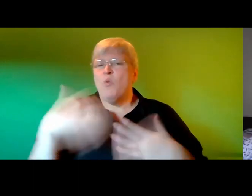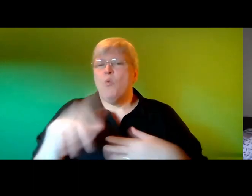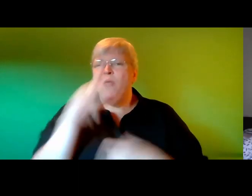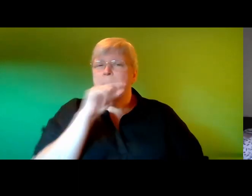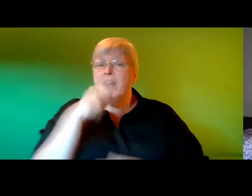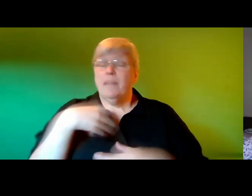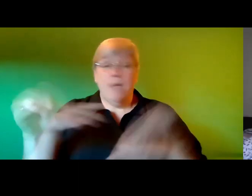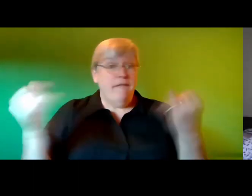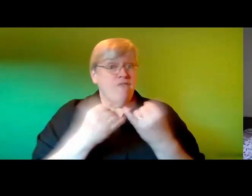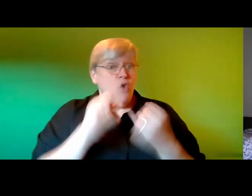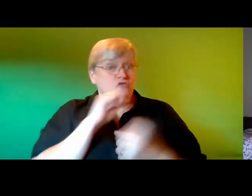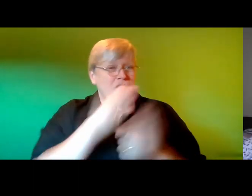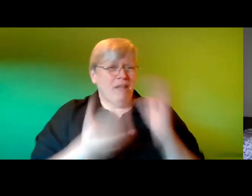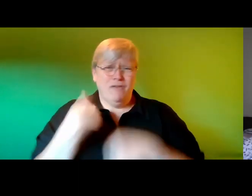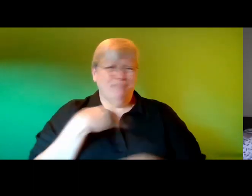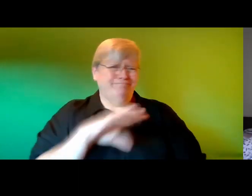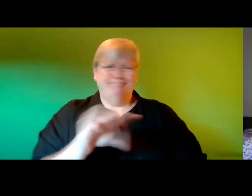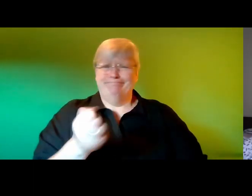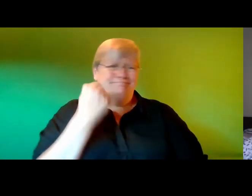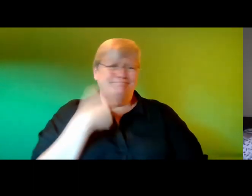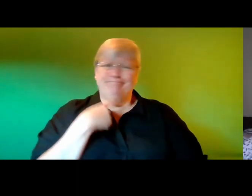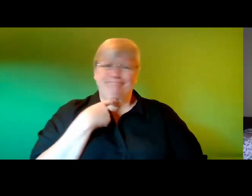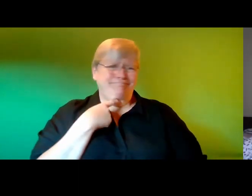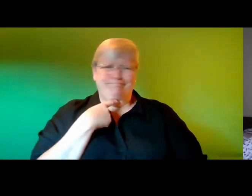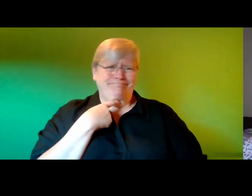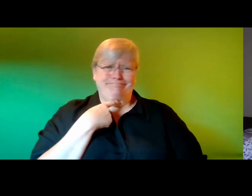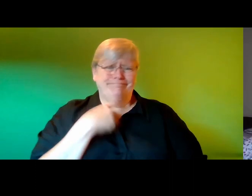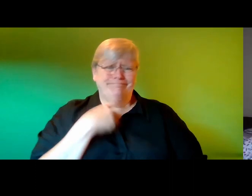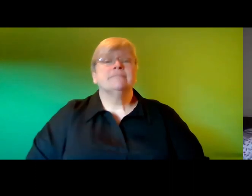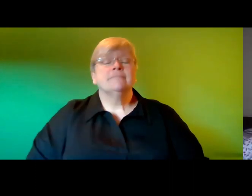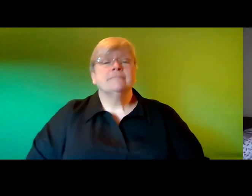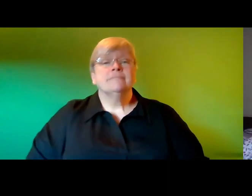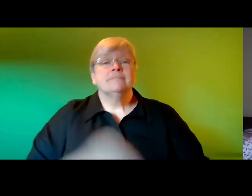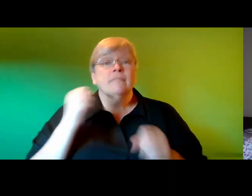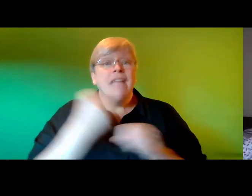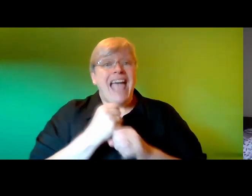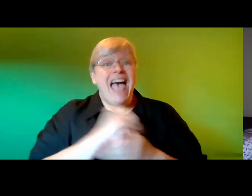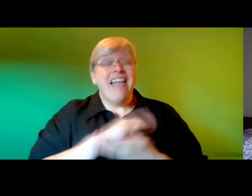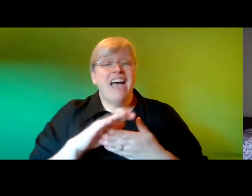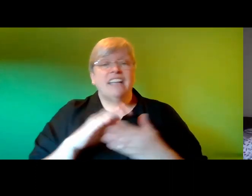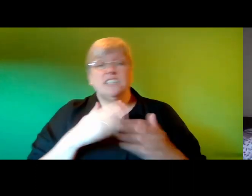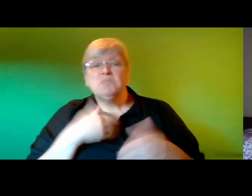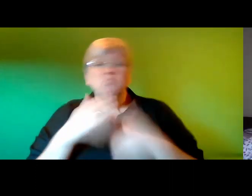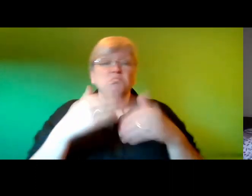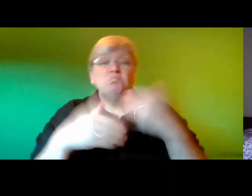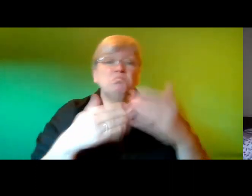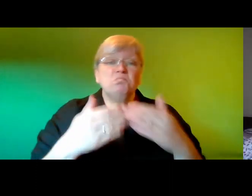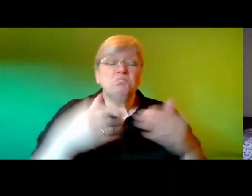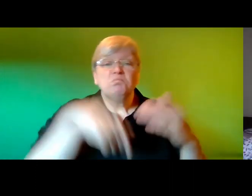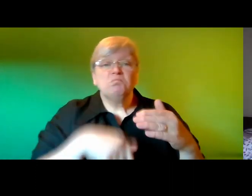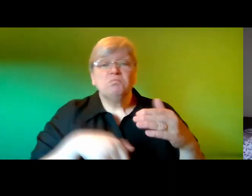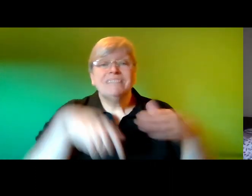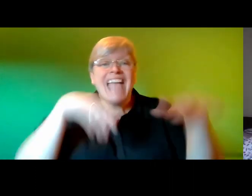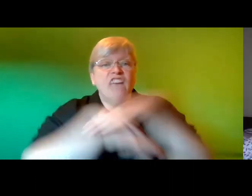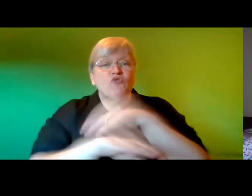past so he wasn't fooled by their appearance galahad galumped his way down the hill towards the tower's entrance